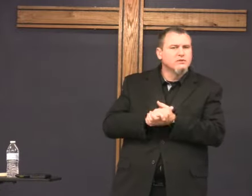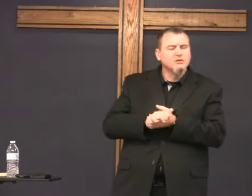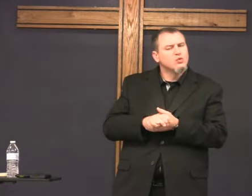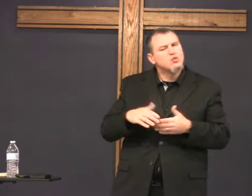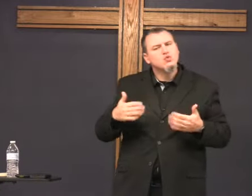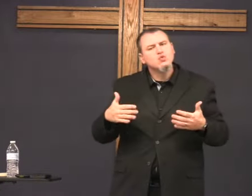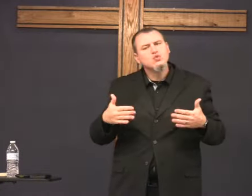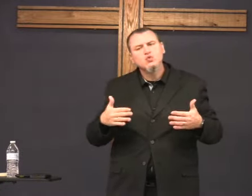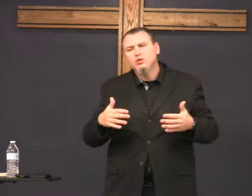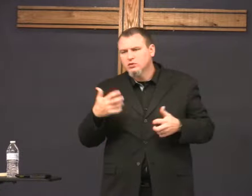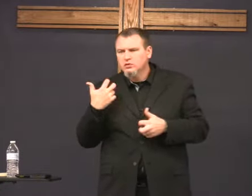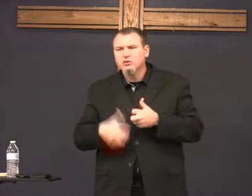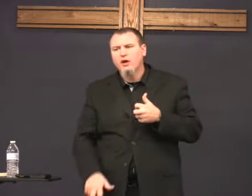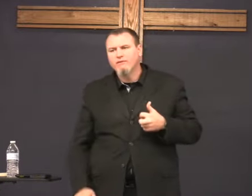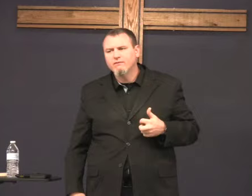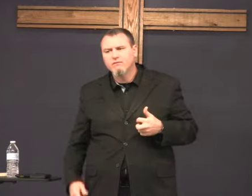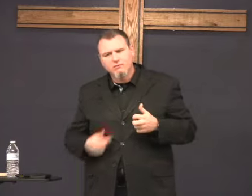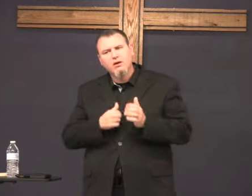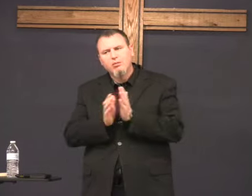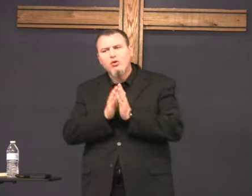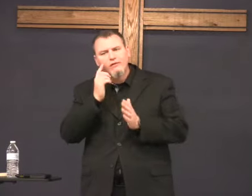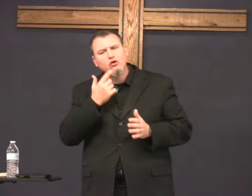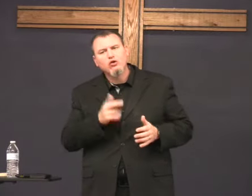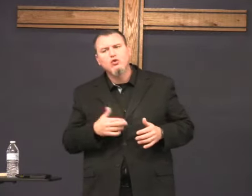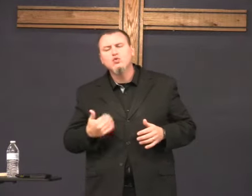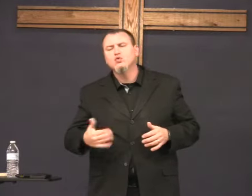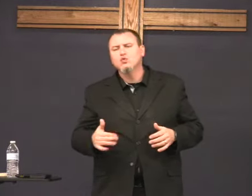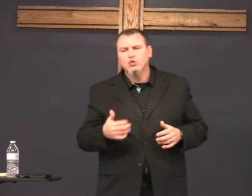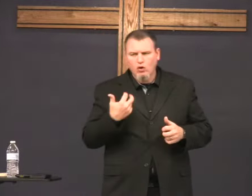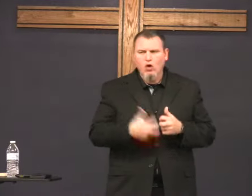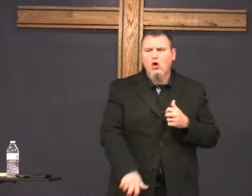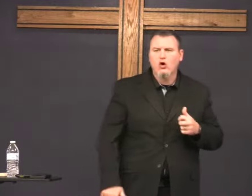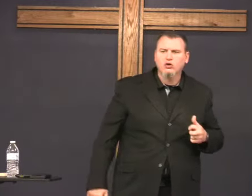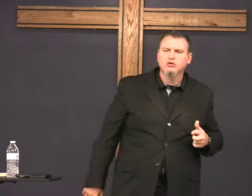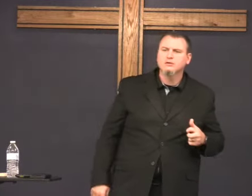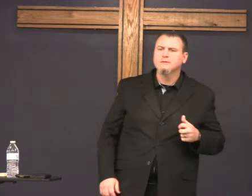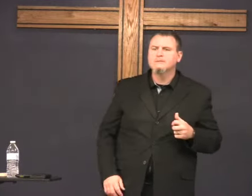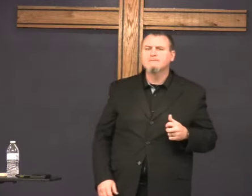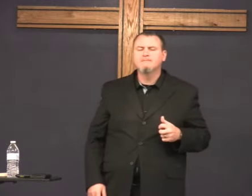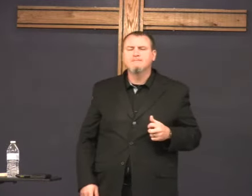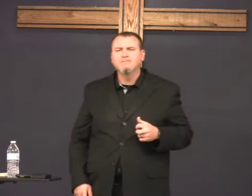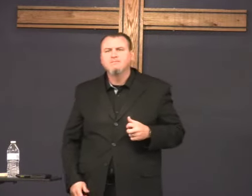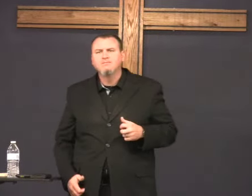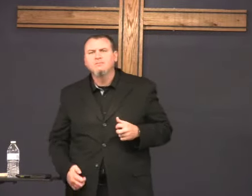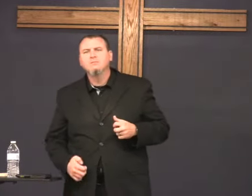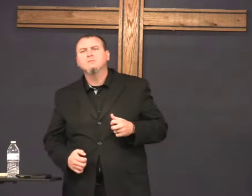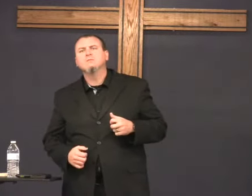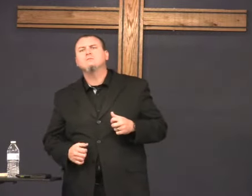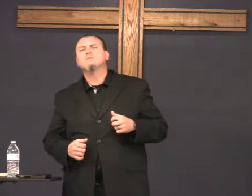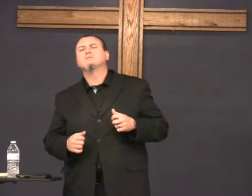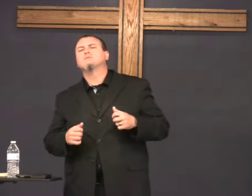she's lost her husband and that's tough so we need to pray for her that's very tough